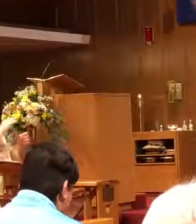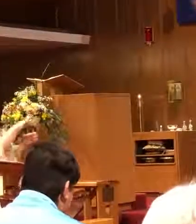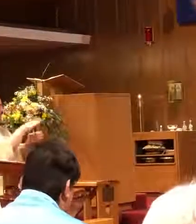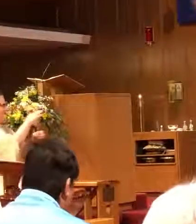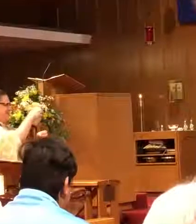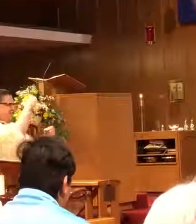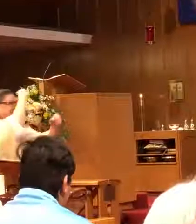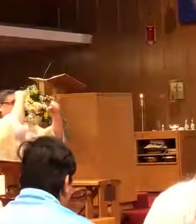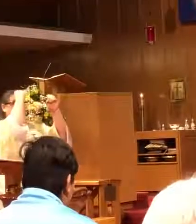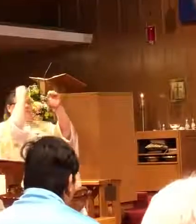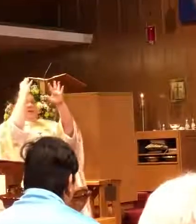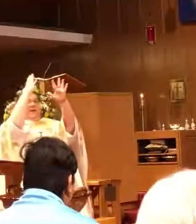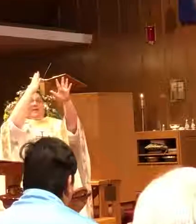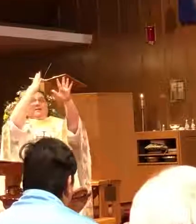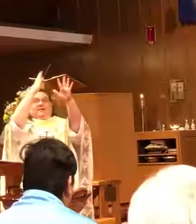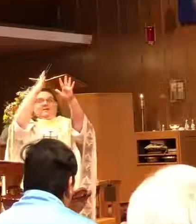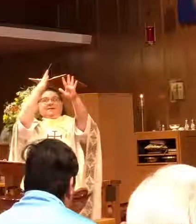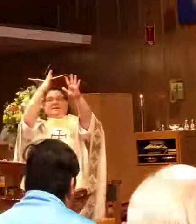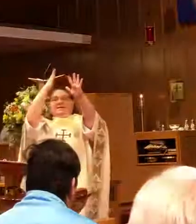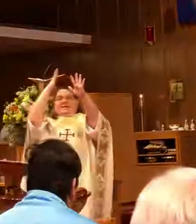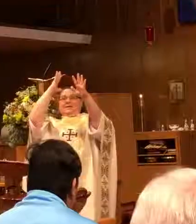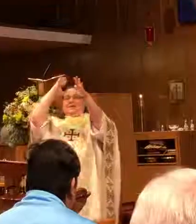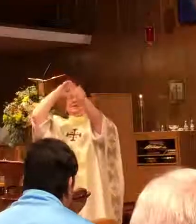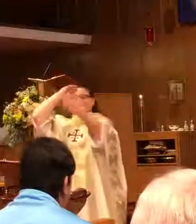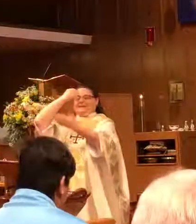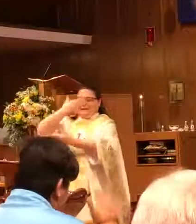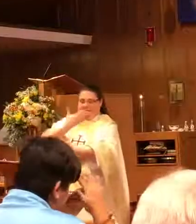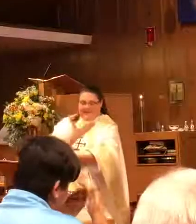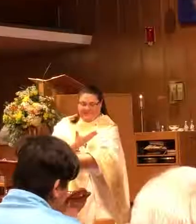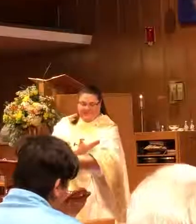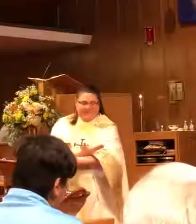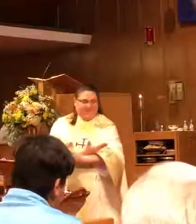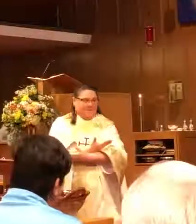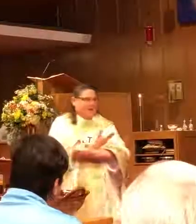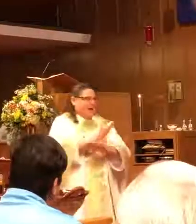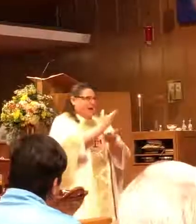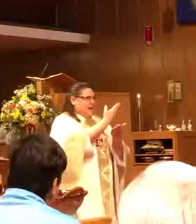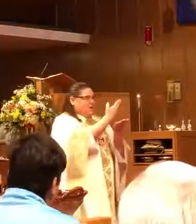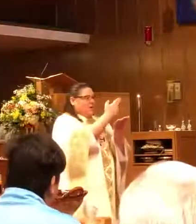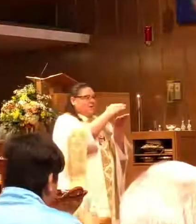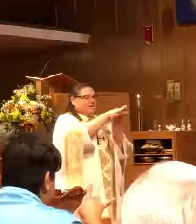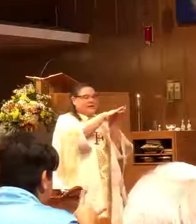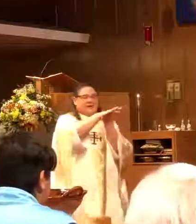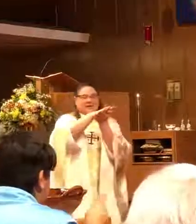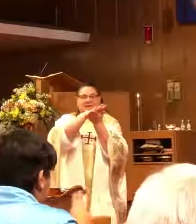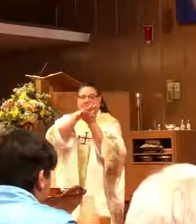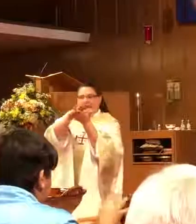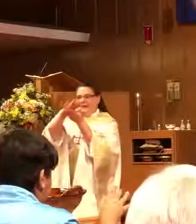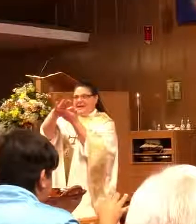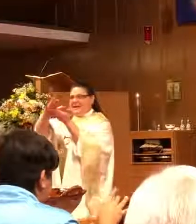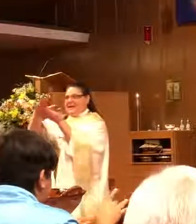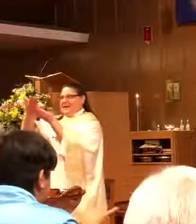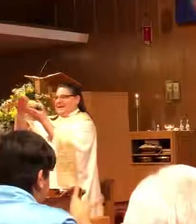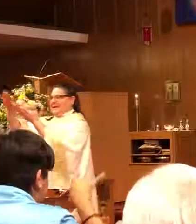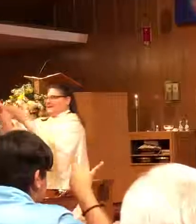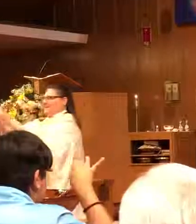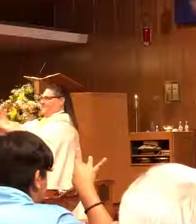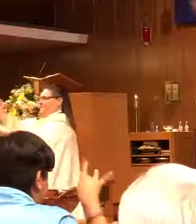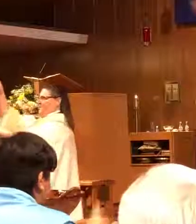that. Spirit. So we've got Father, Son, and Holy Spirit.